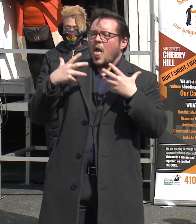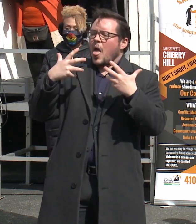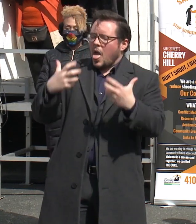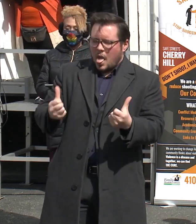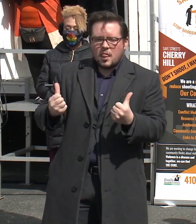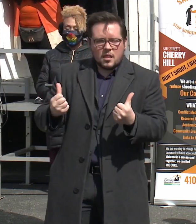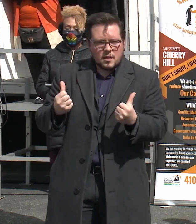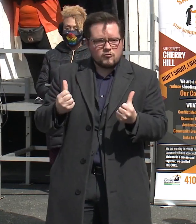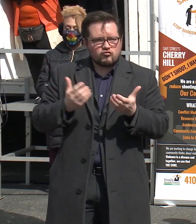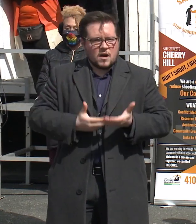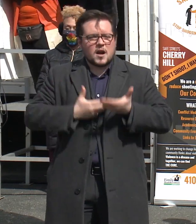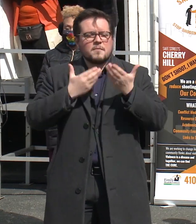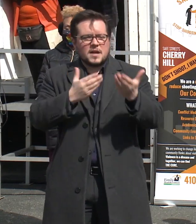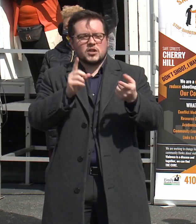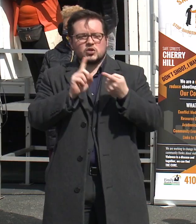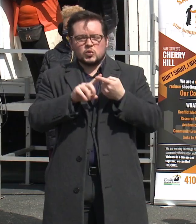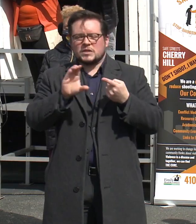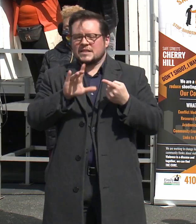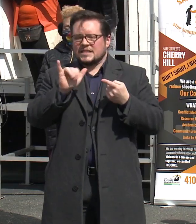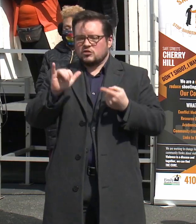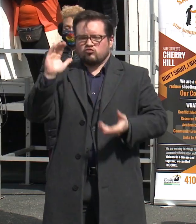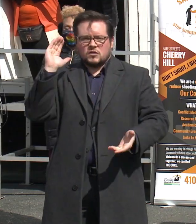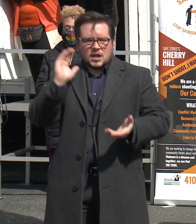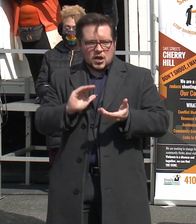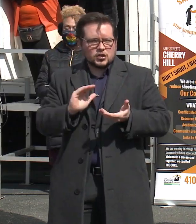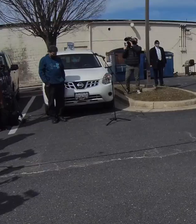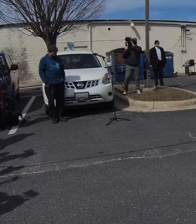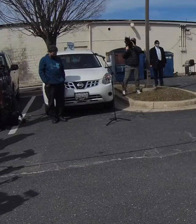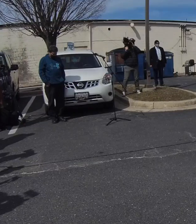the City's overall violence reduction plan. Thank you.